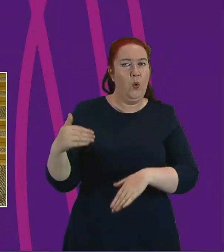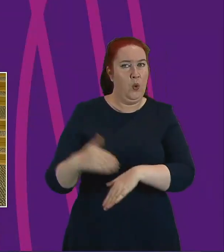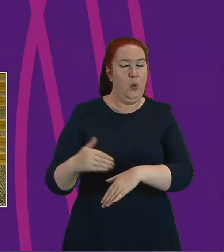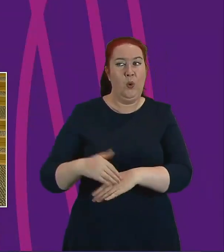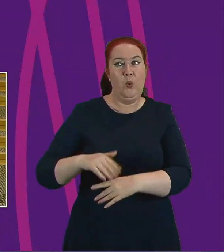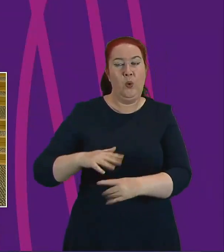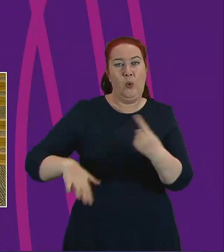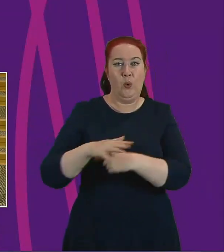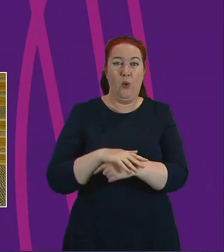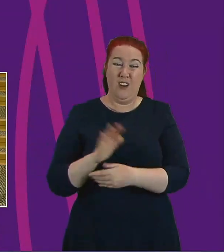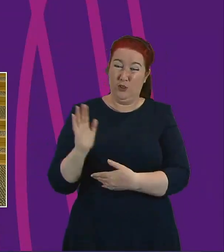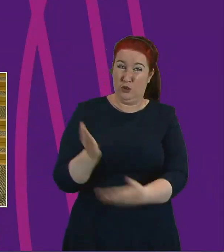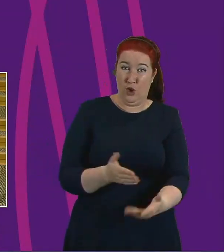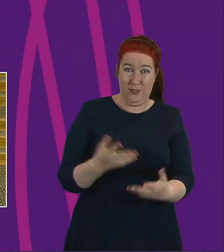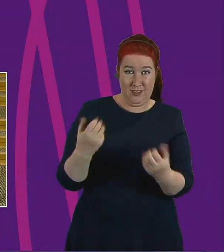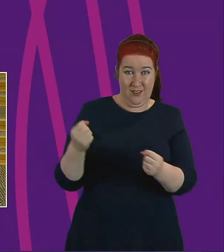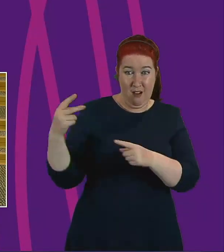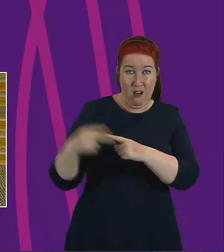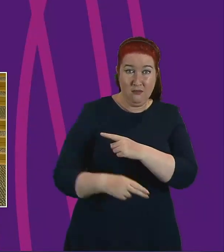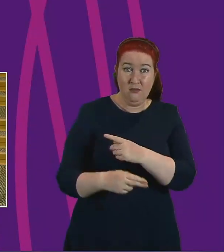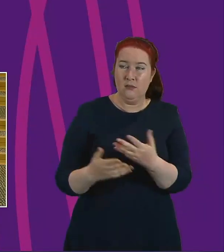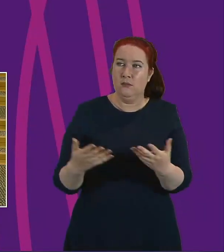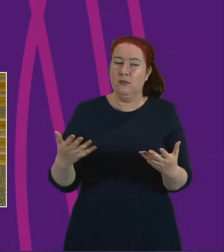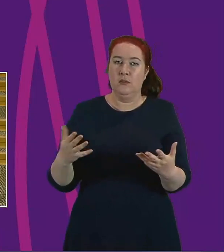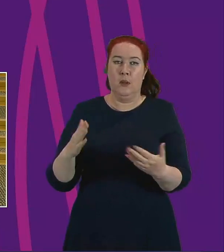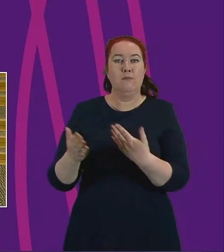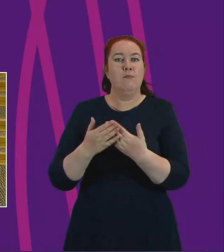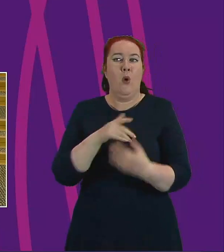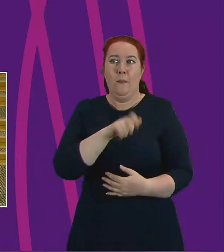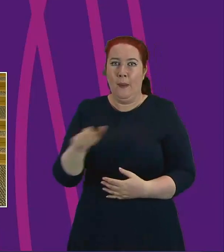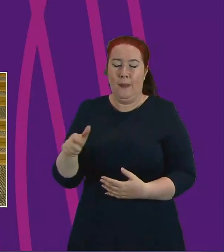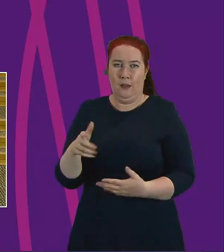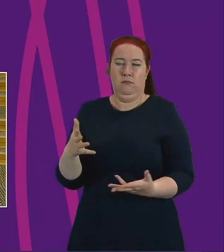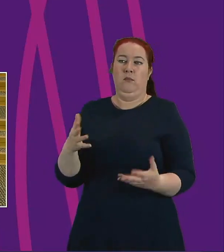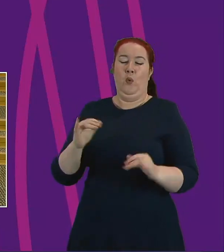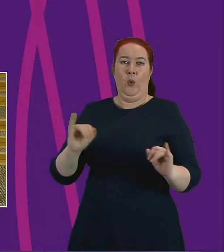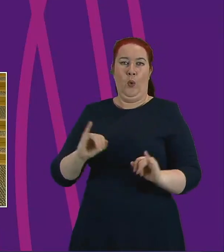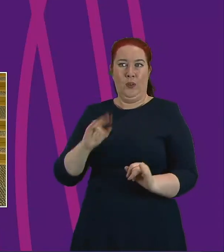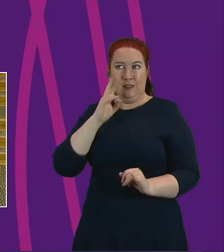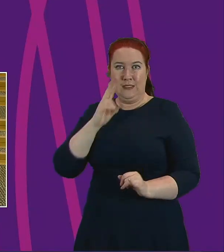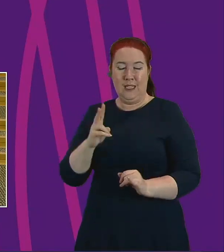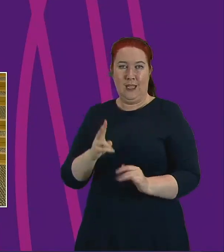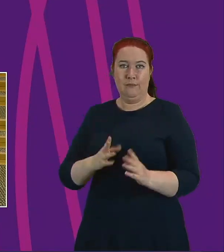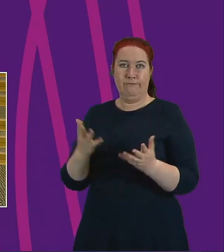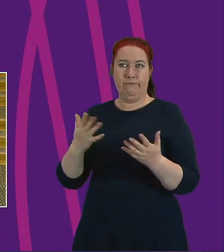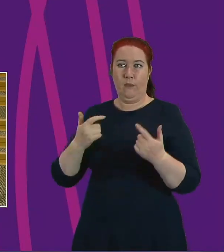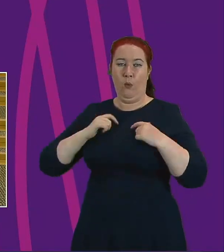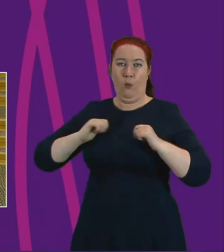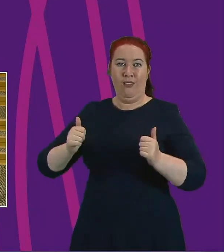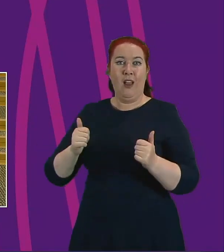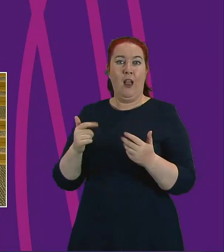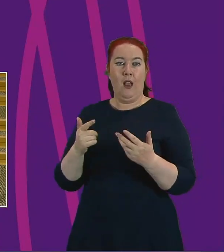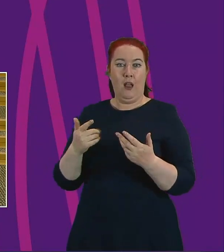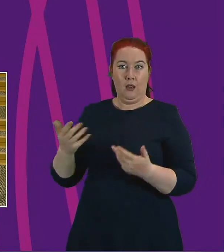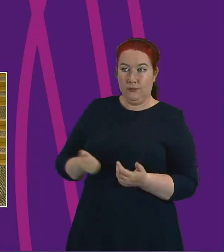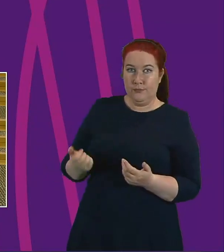suffering from austerity, more folk are recognising and experiencing the insecurity of the welfare safety net that has endured cuts and reform